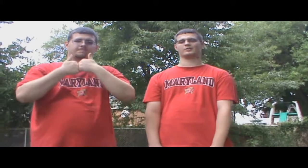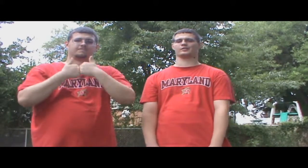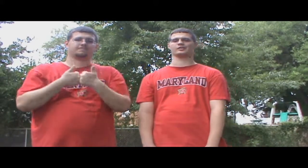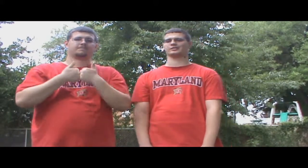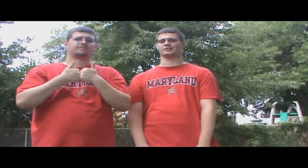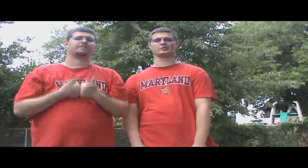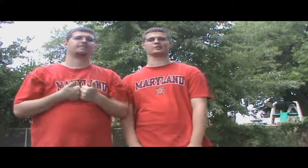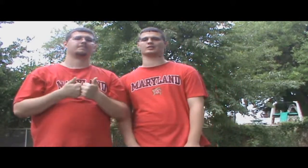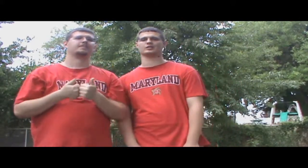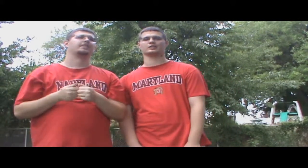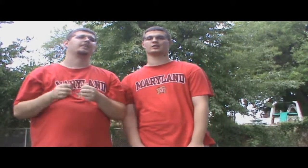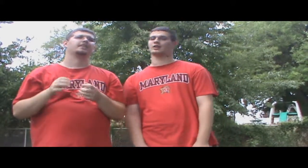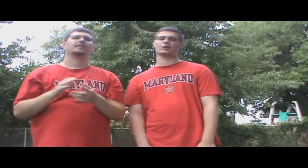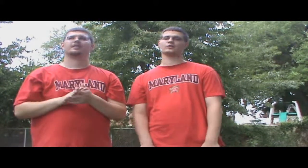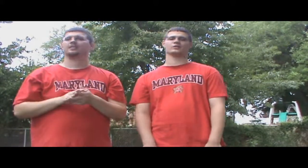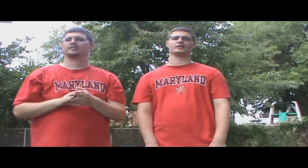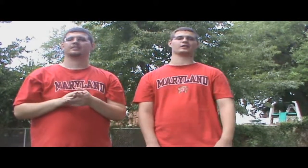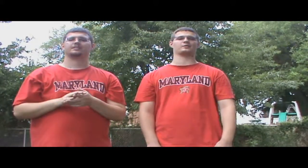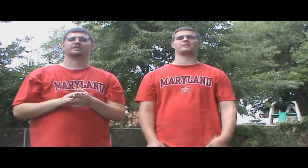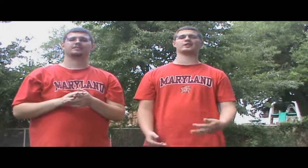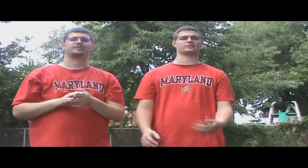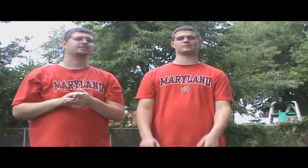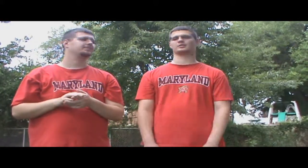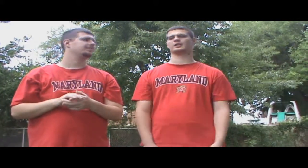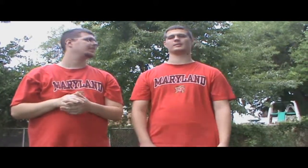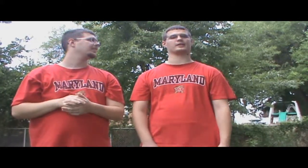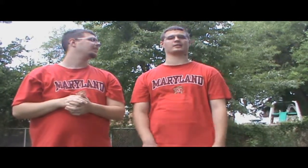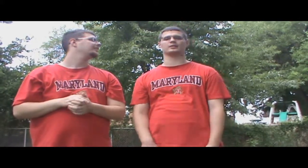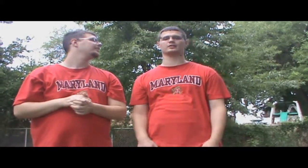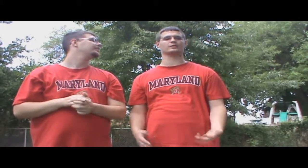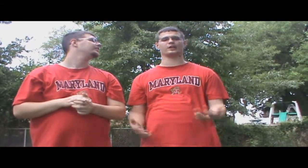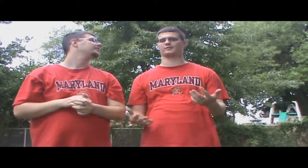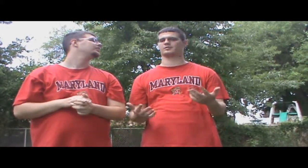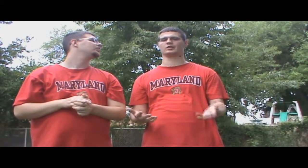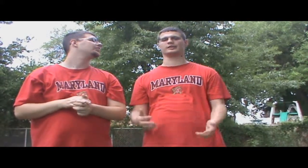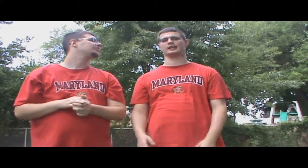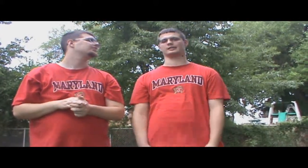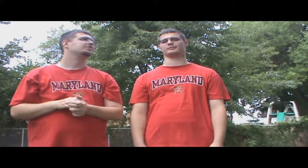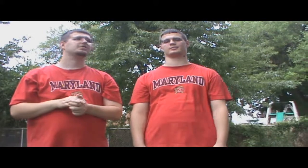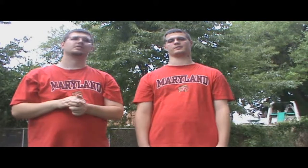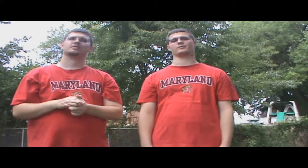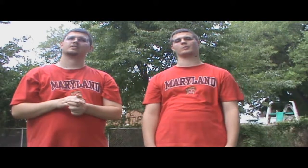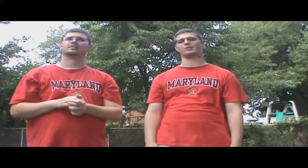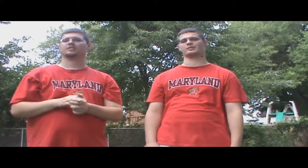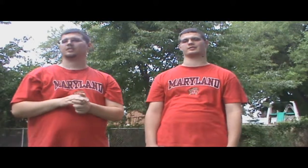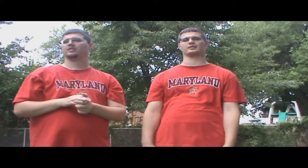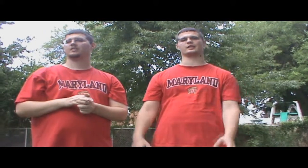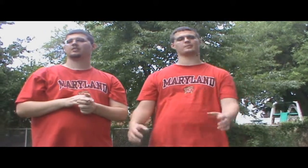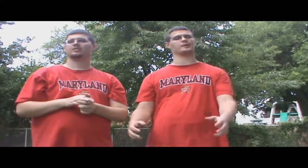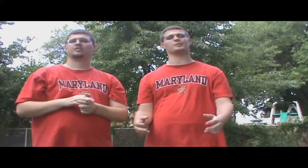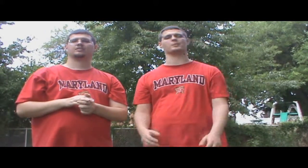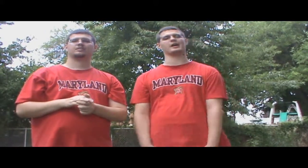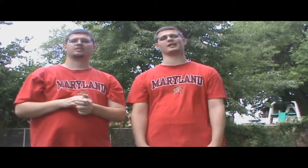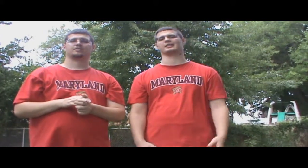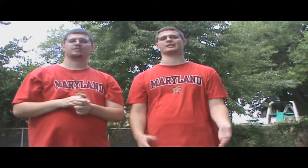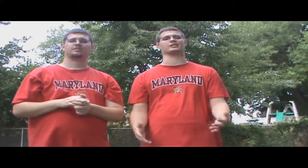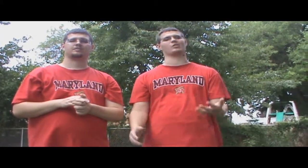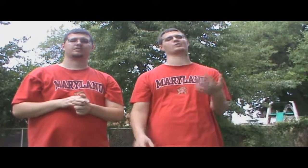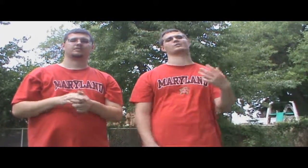Hopefully, soon. Hopefully, they'd fix some shit and make the Wii U have good games for once. get people back that they lost